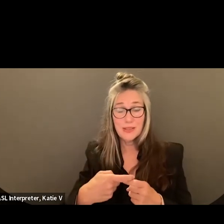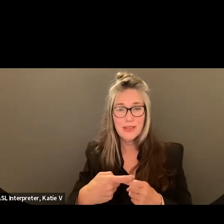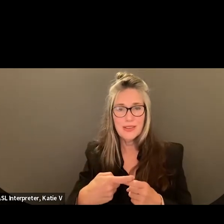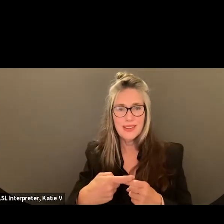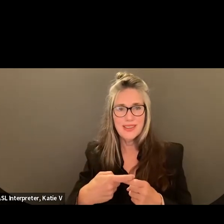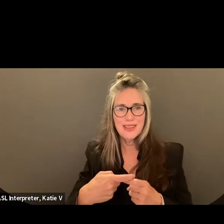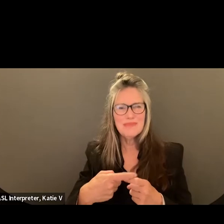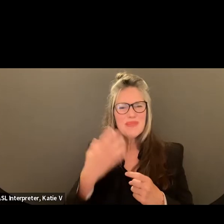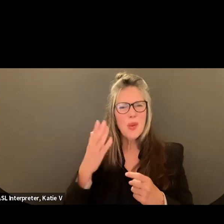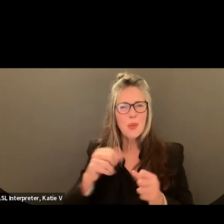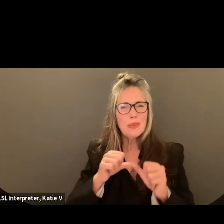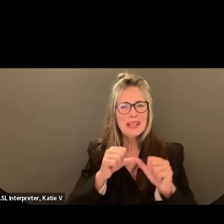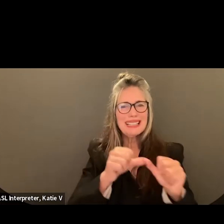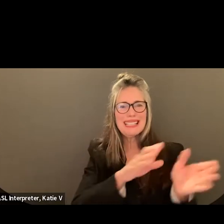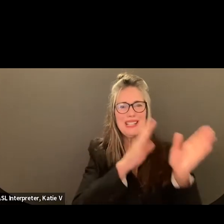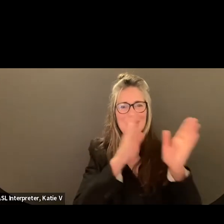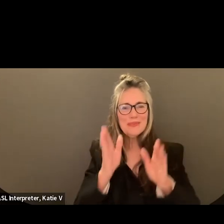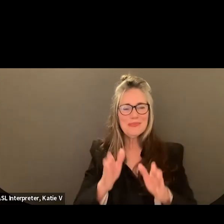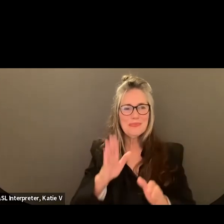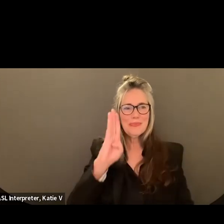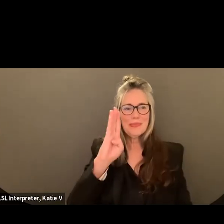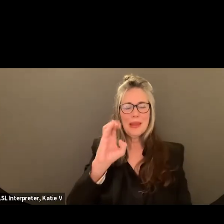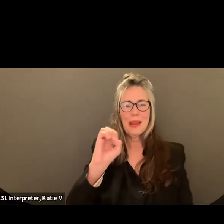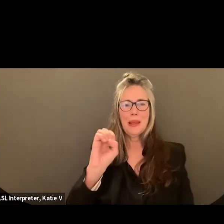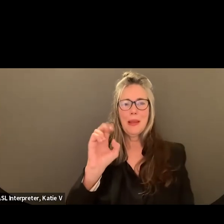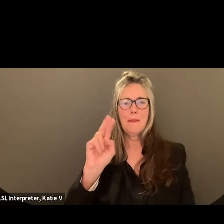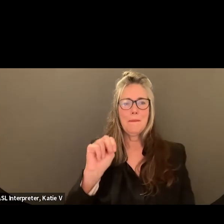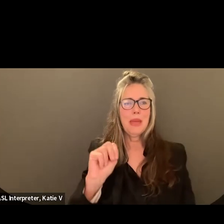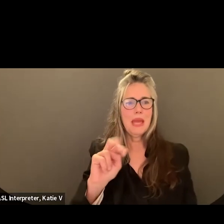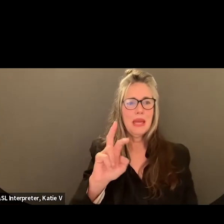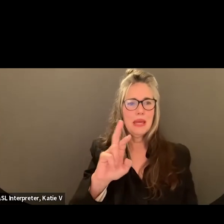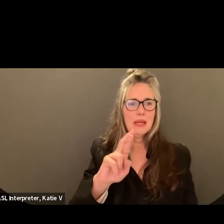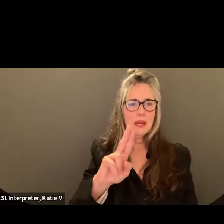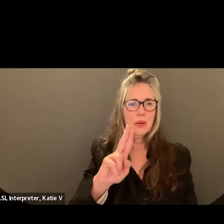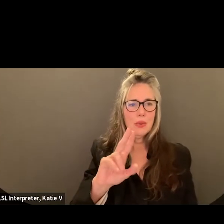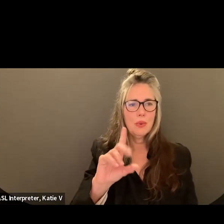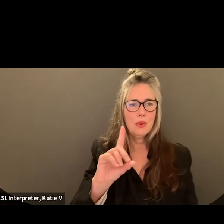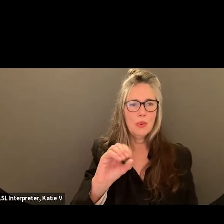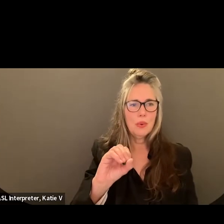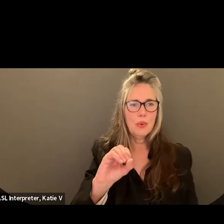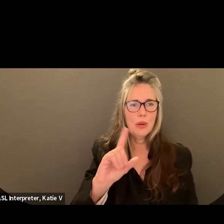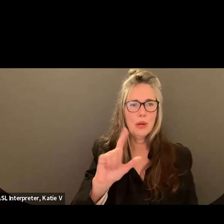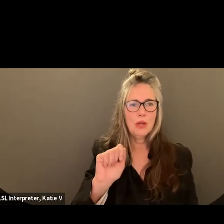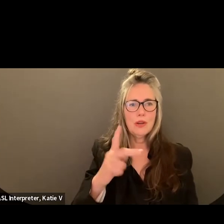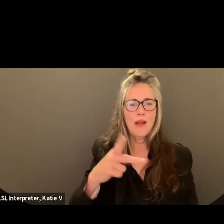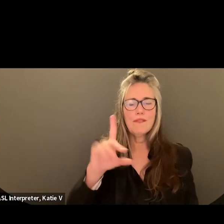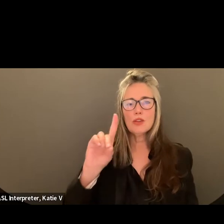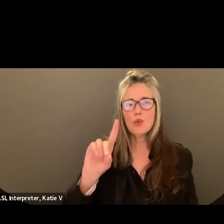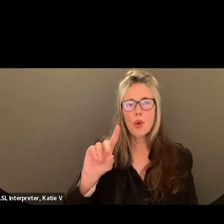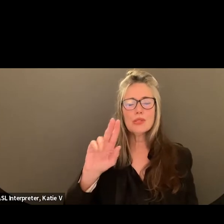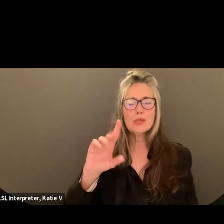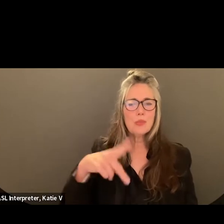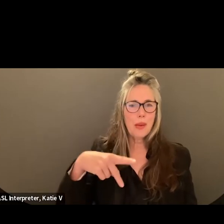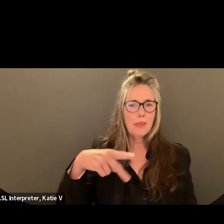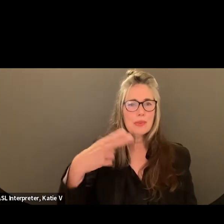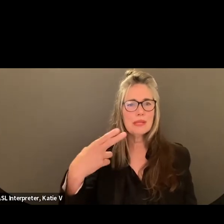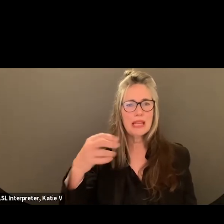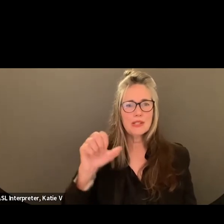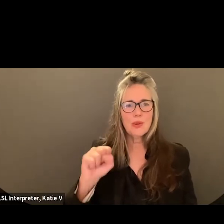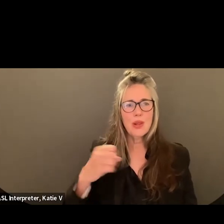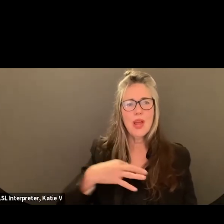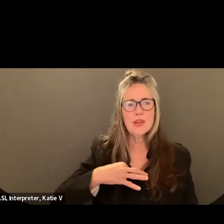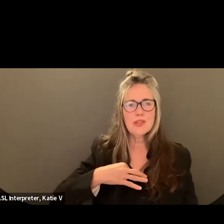We'll continue. Next we have Ben Rudolph from Dos Pueblos High School, nominated by Shelly. He goes